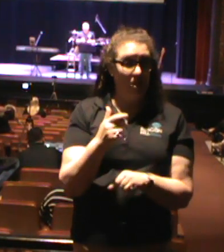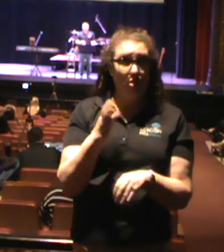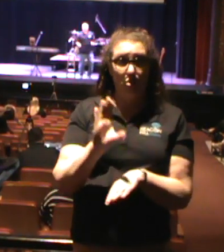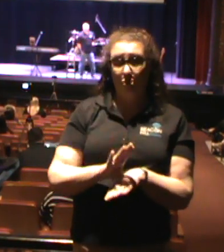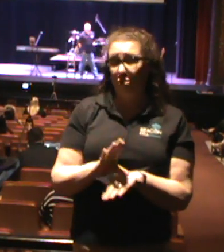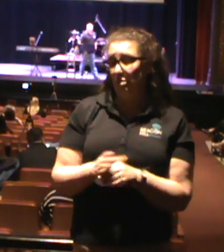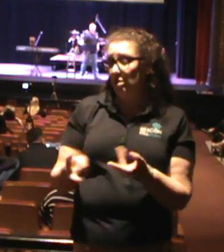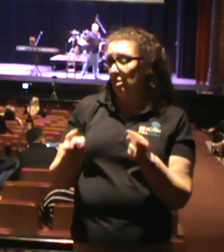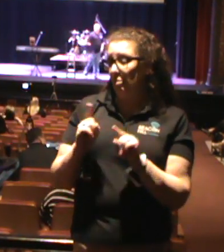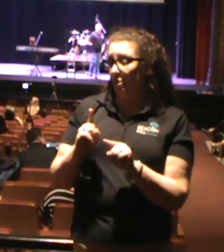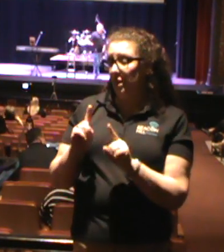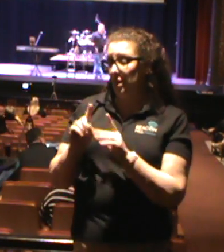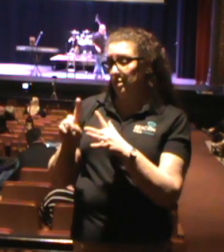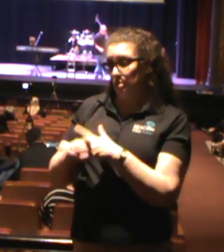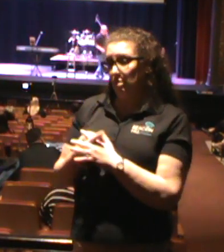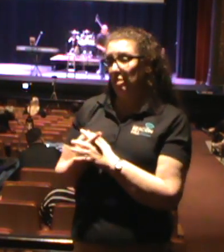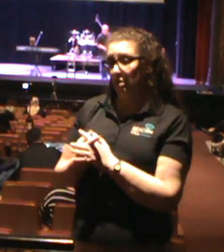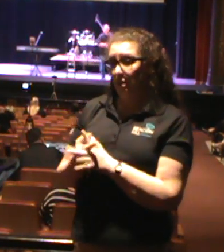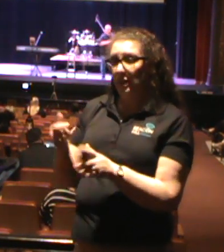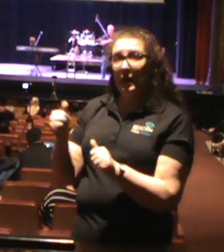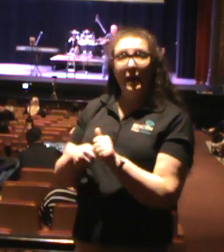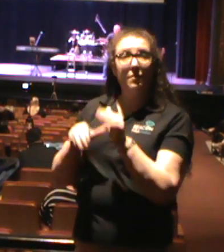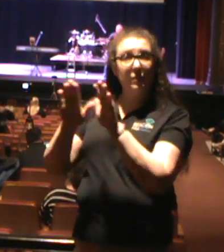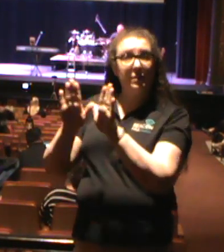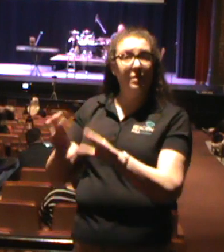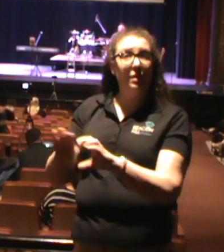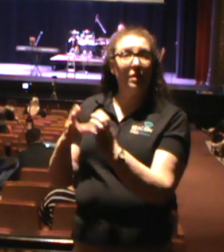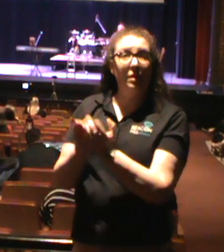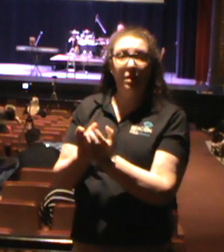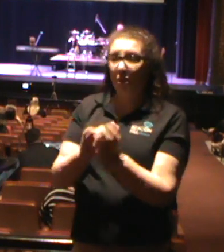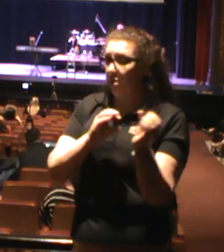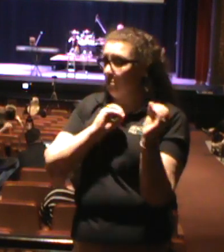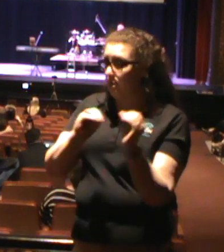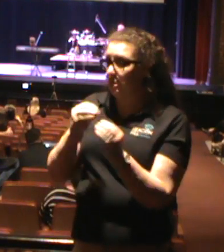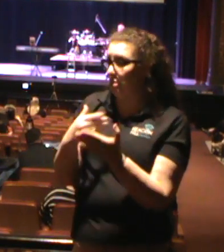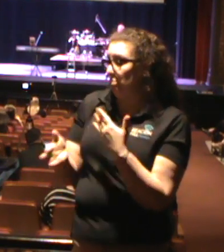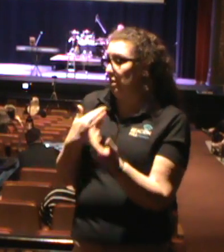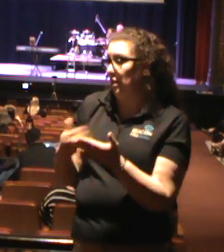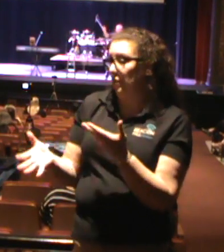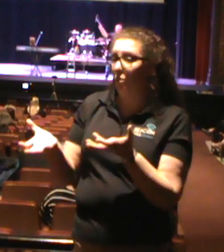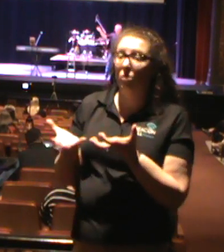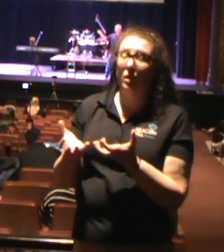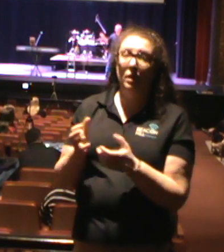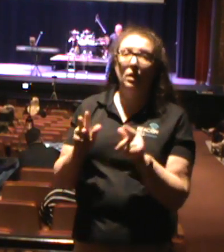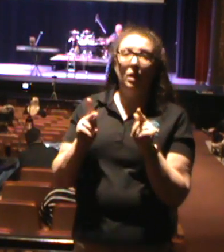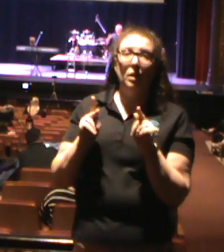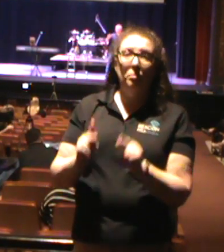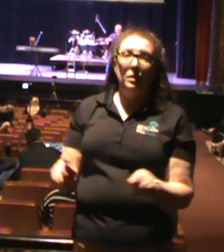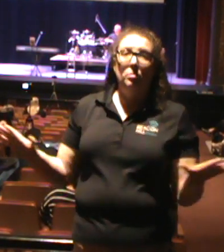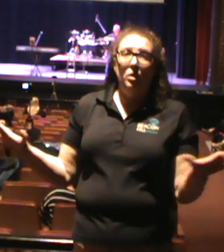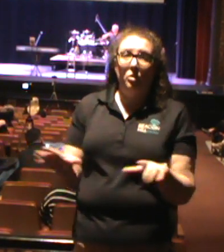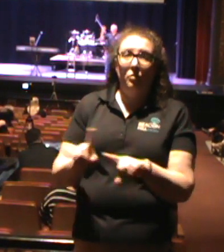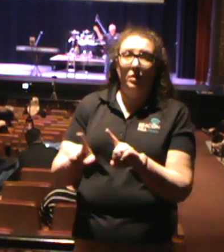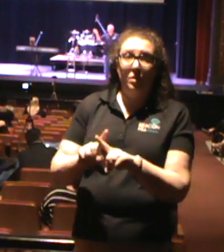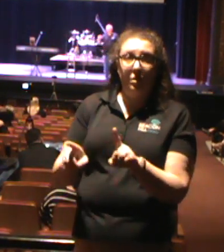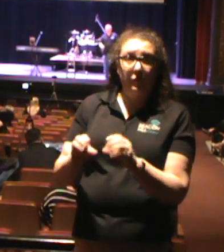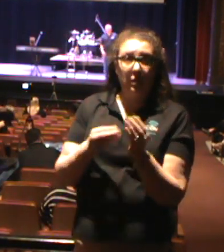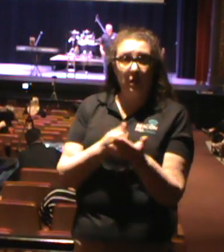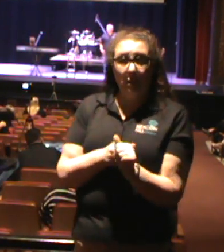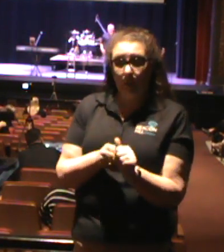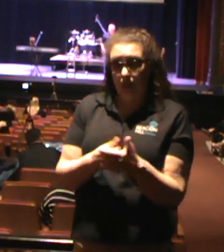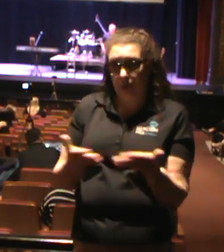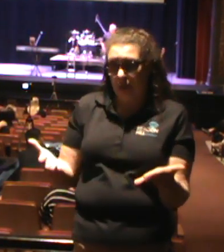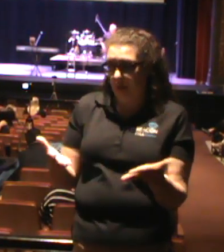When I got there, every Sunday school class was teaching whatever they wanted. People were doing different things, and they could teach whatever. There was no